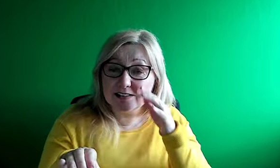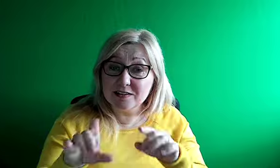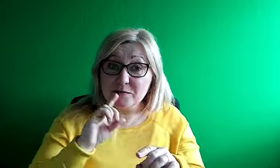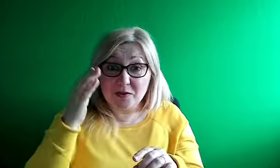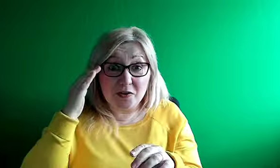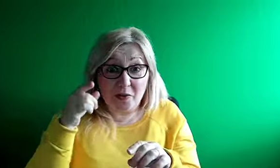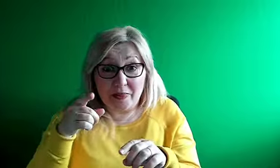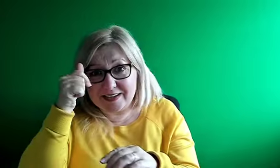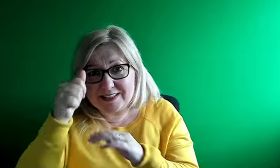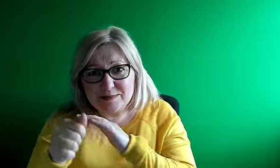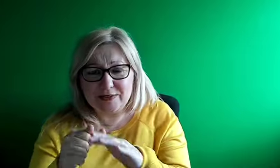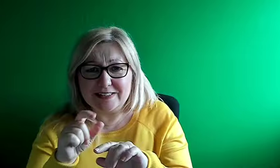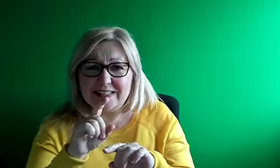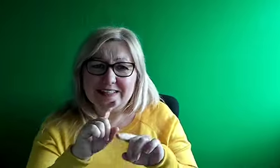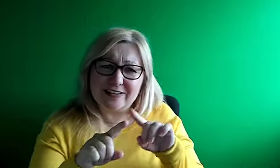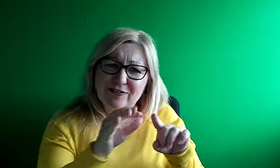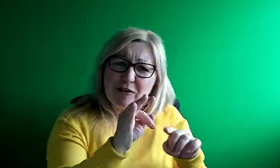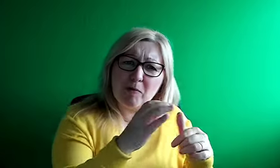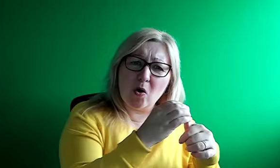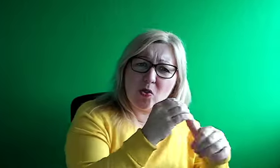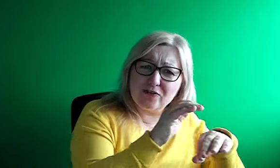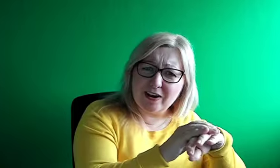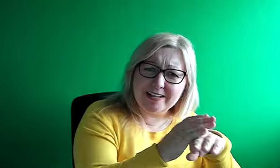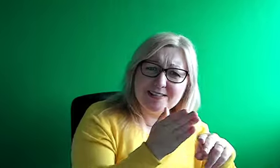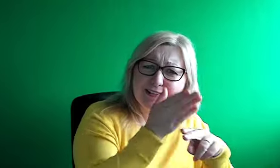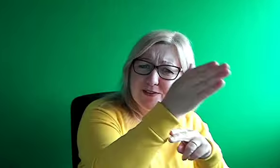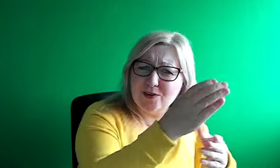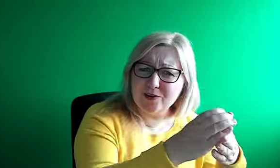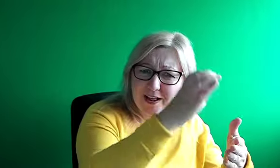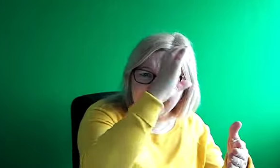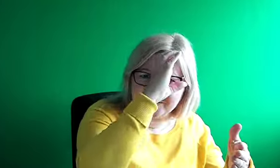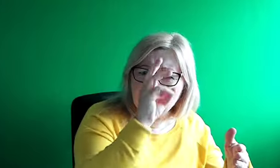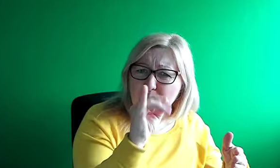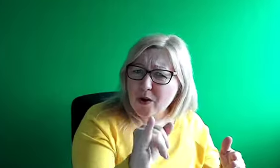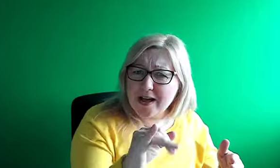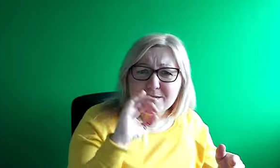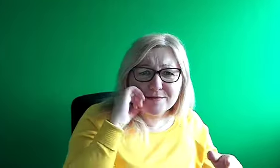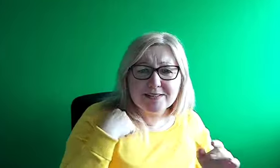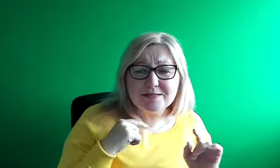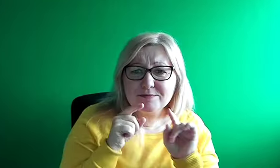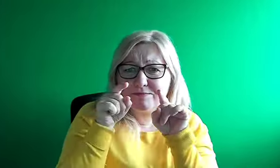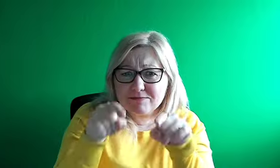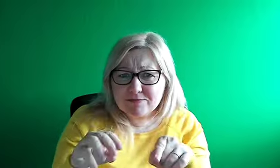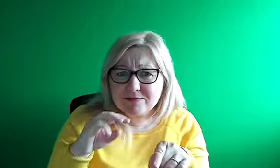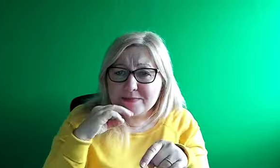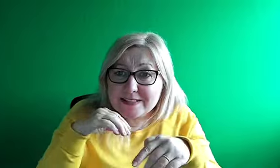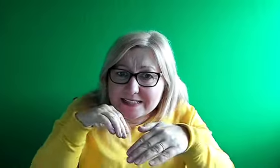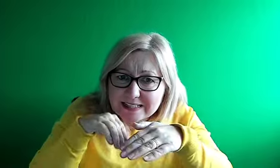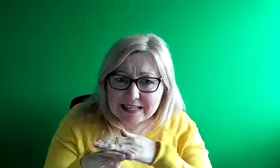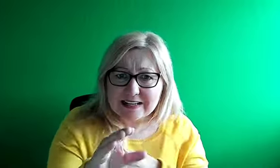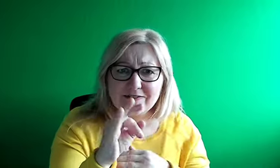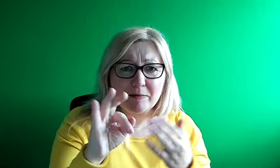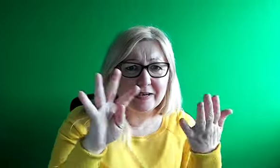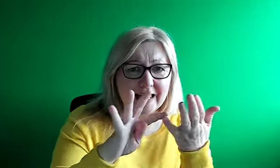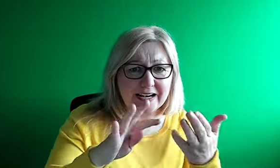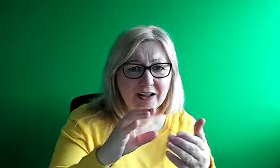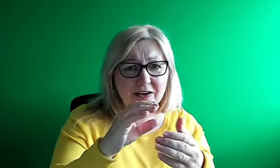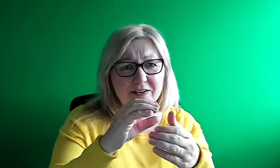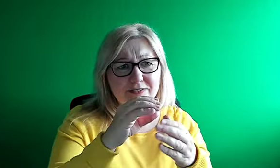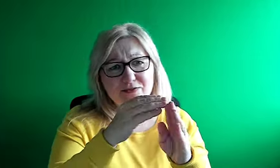have to use sign language, because if you're a hearing person going into that course, you're entering the deaf world and the deaf community, and it's up to you